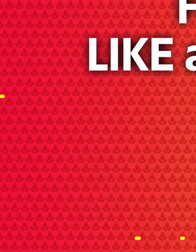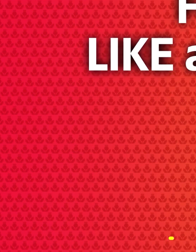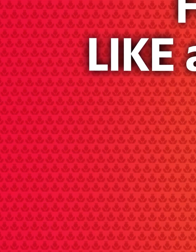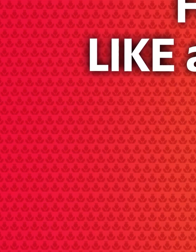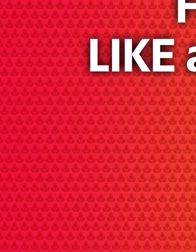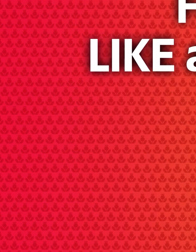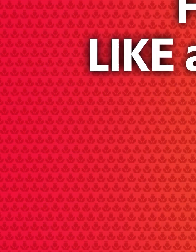Thank you. You